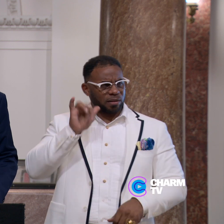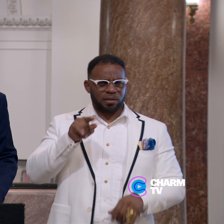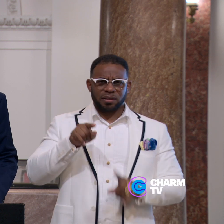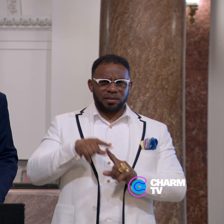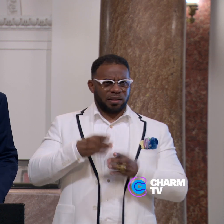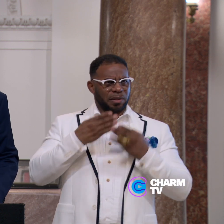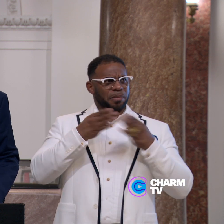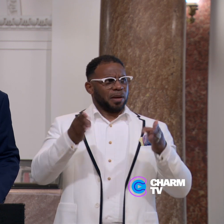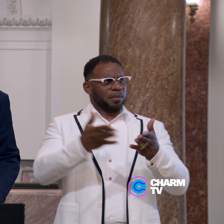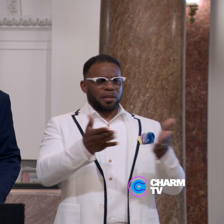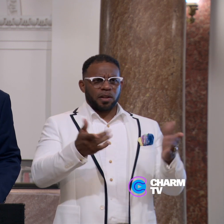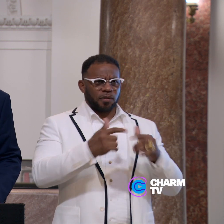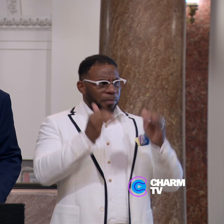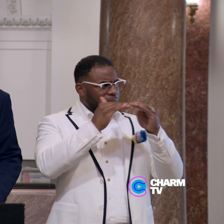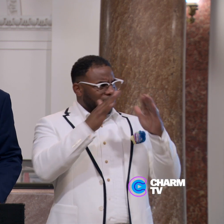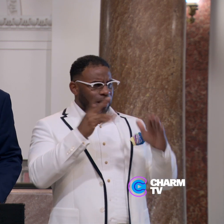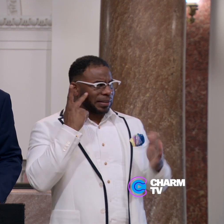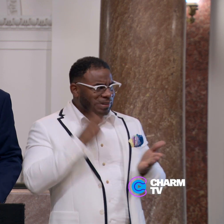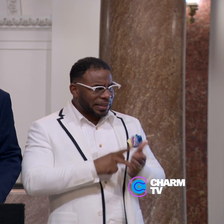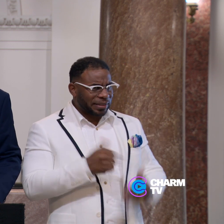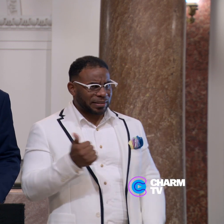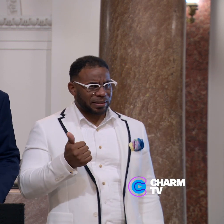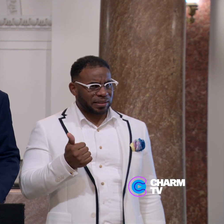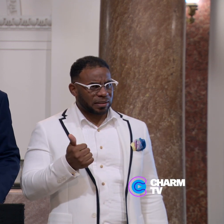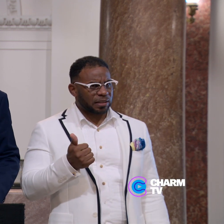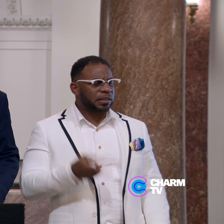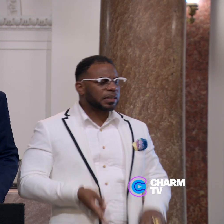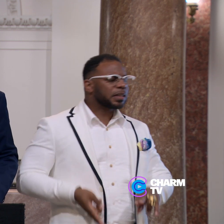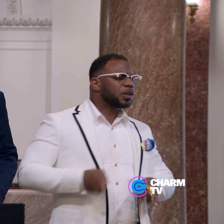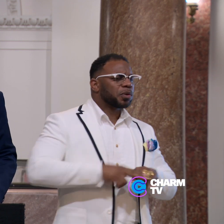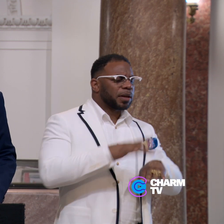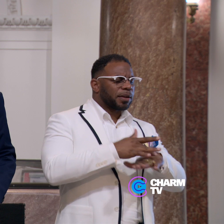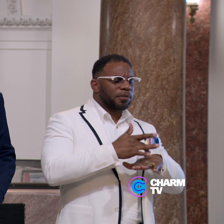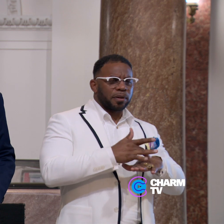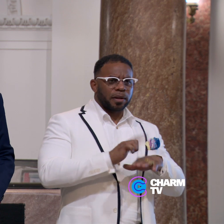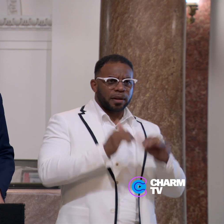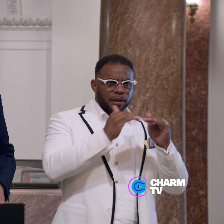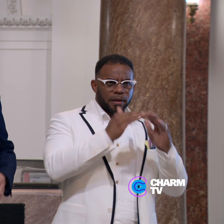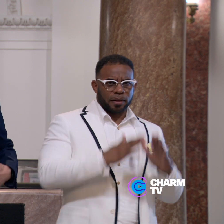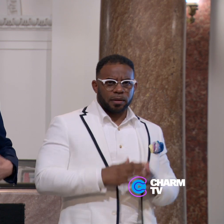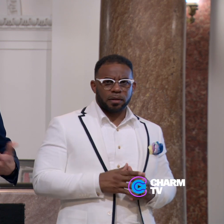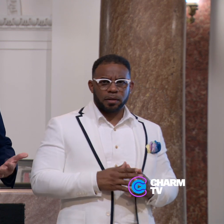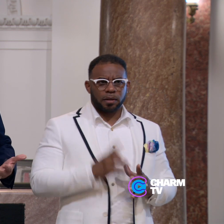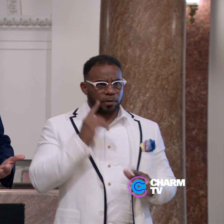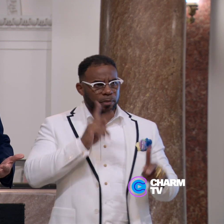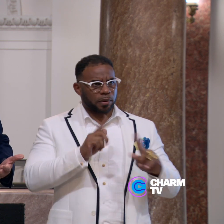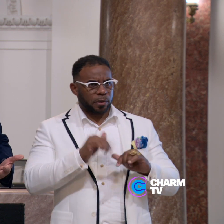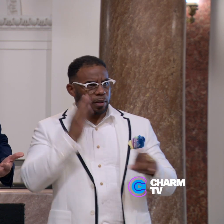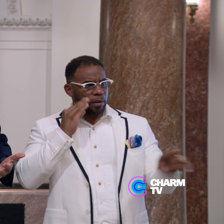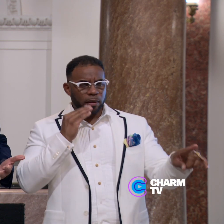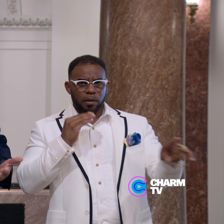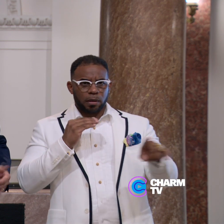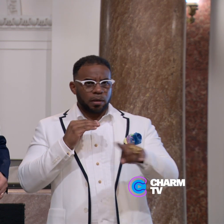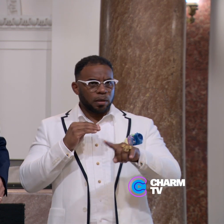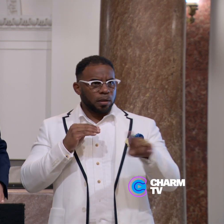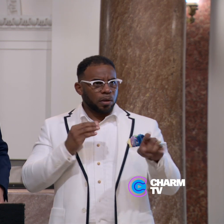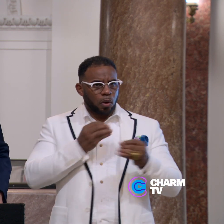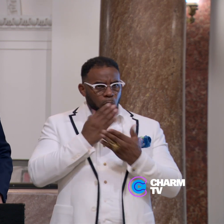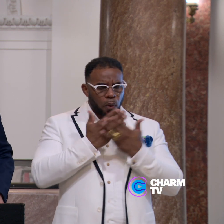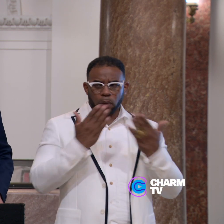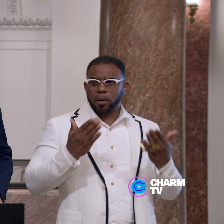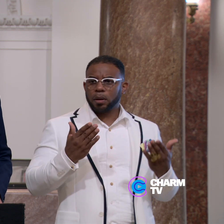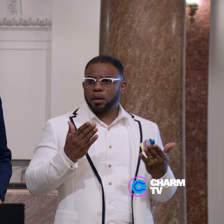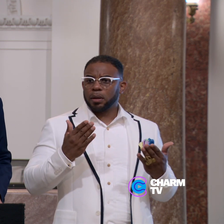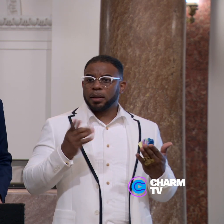this publicly from a housing secretary, to increase the availability of housing for people experiencing homelessness.